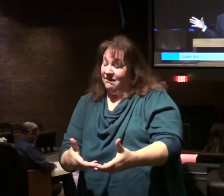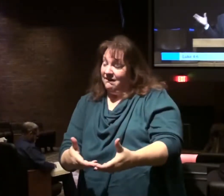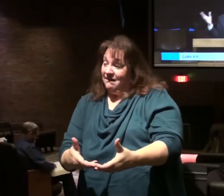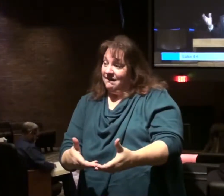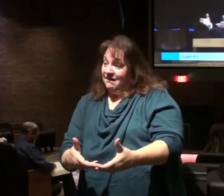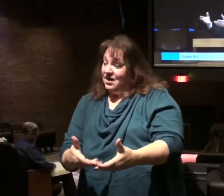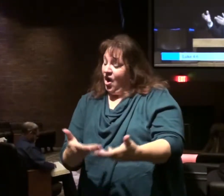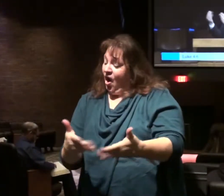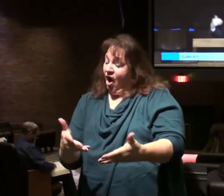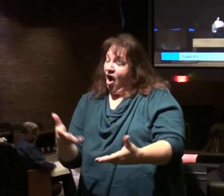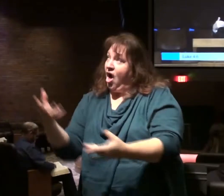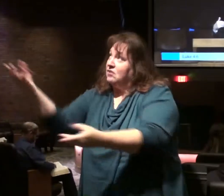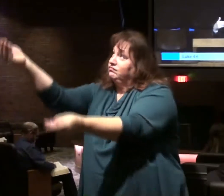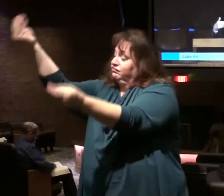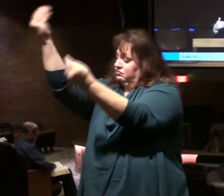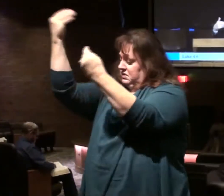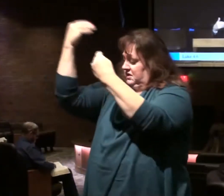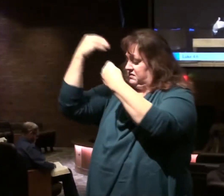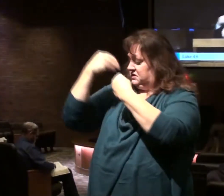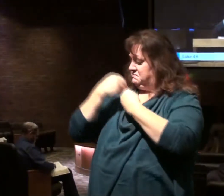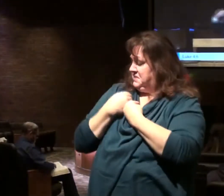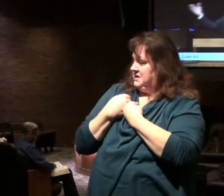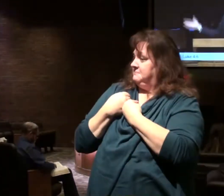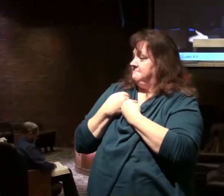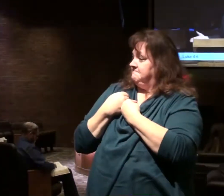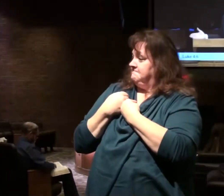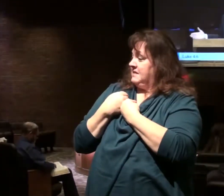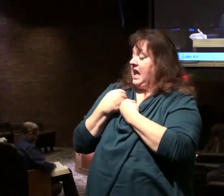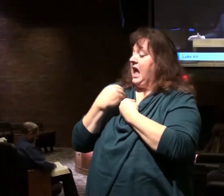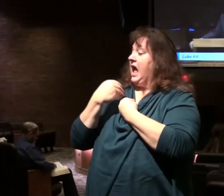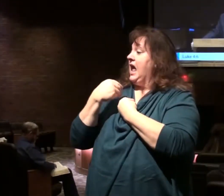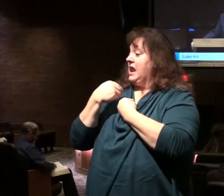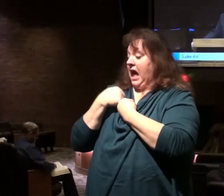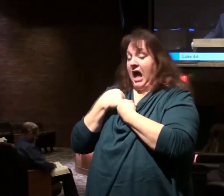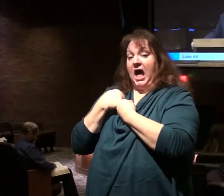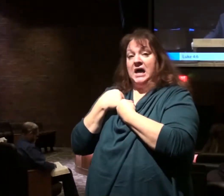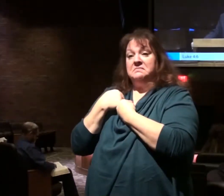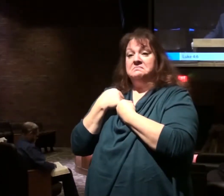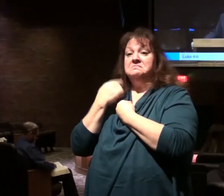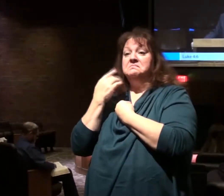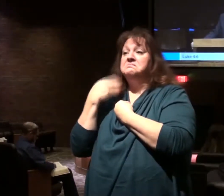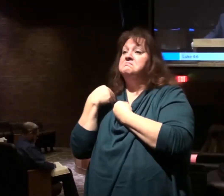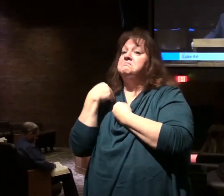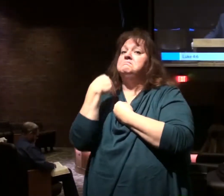has all been handed over to me and I give it to whomever I wish.